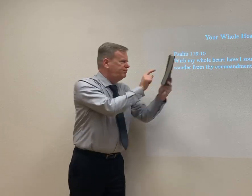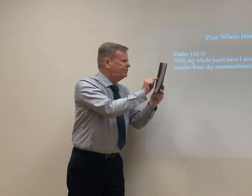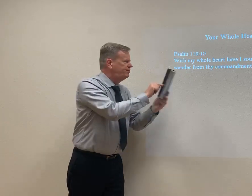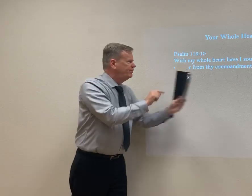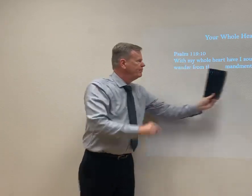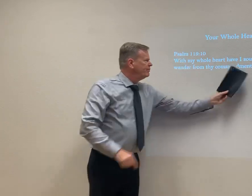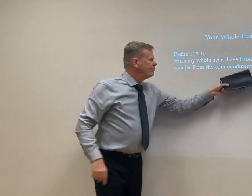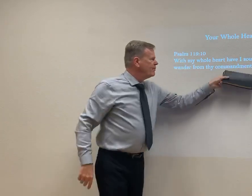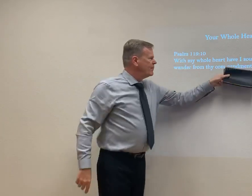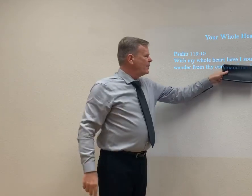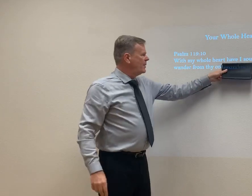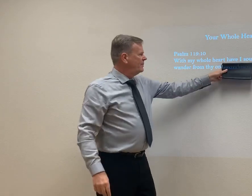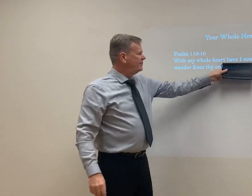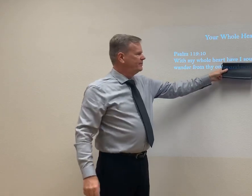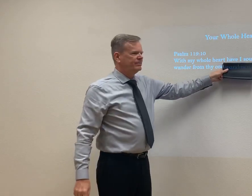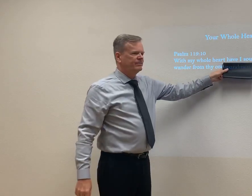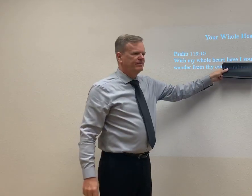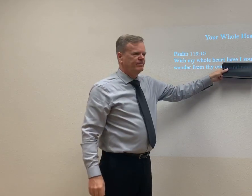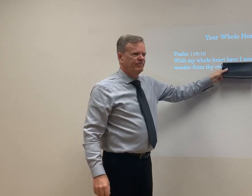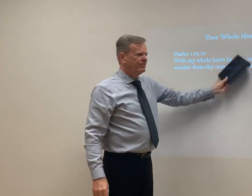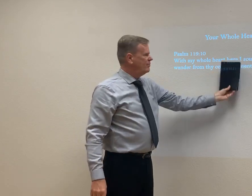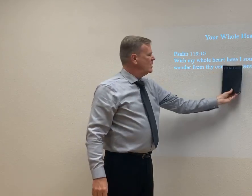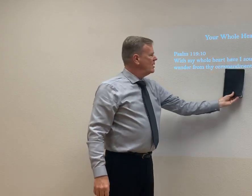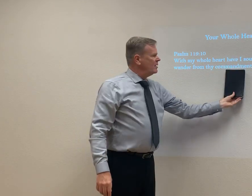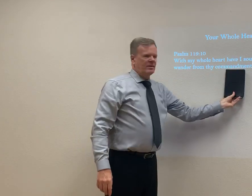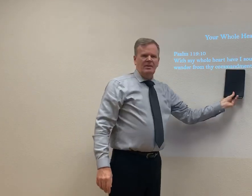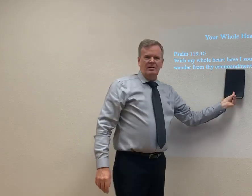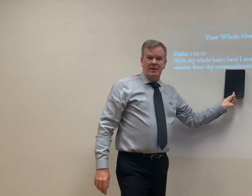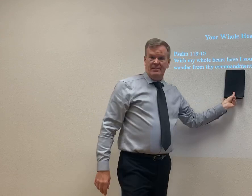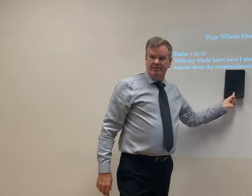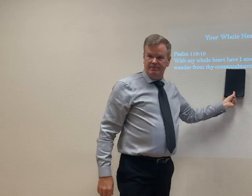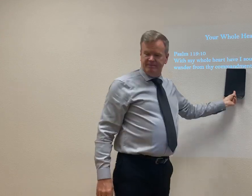Don't wander. Let me not wander away from this thing right here. Okay?